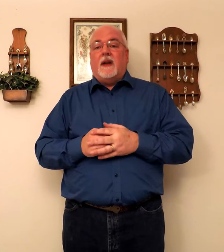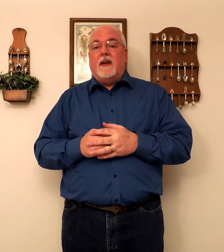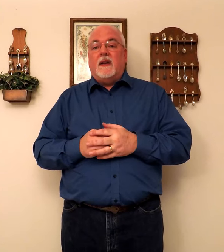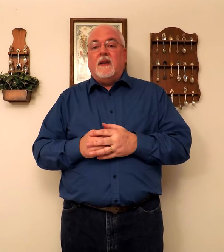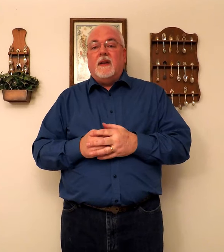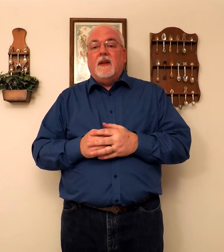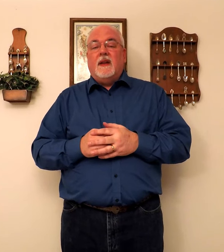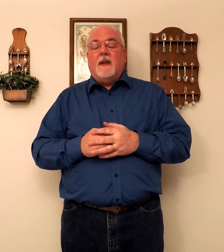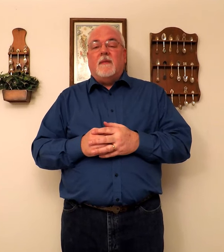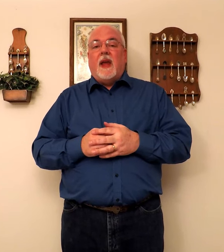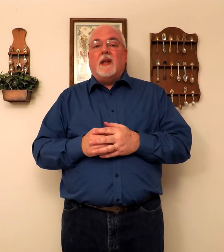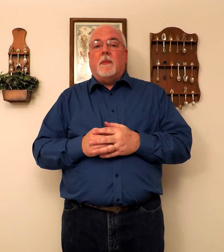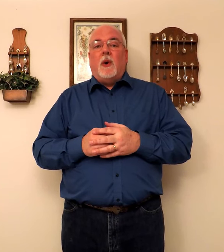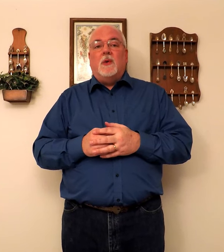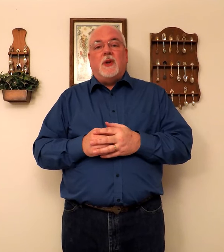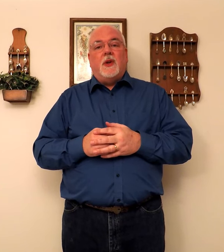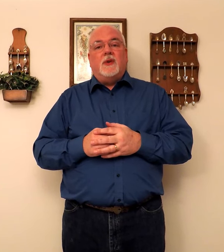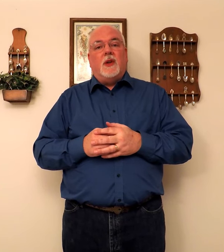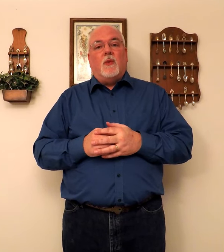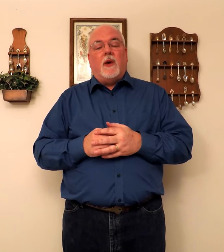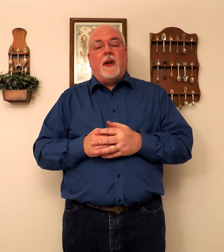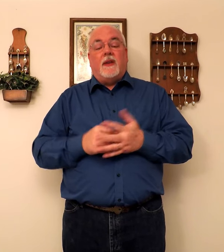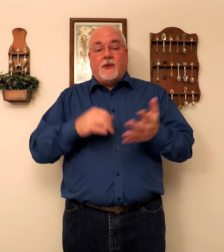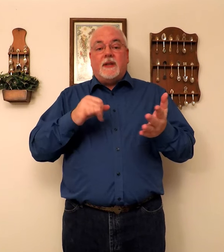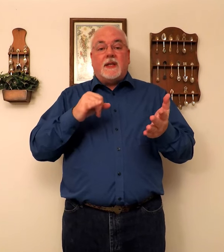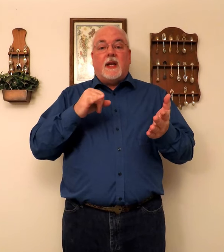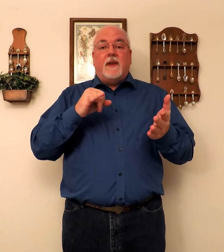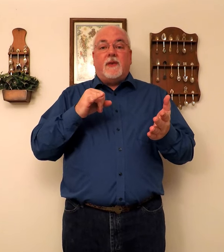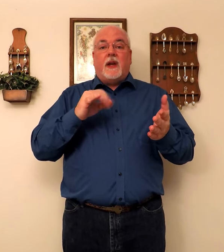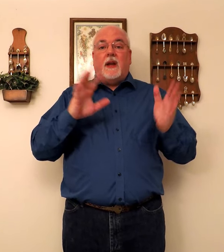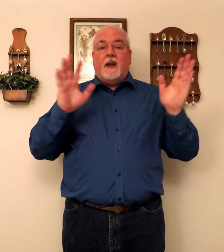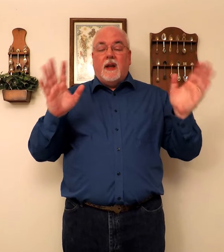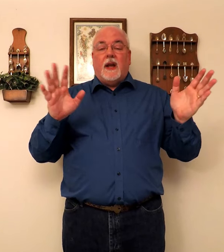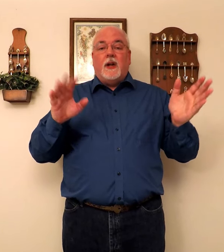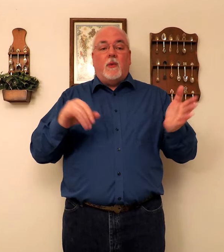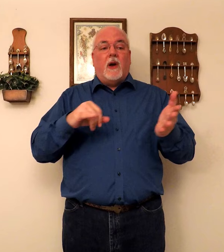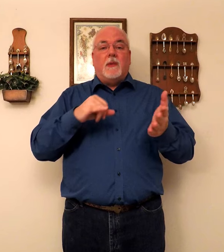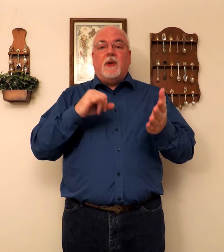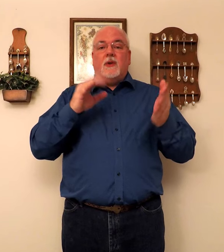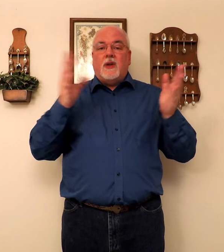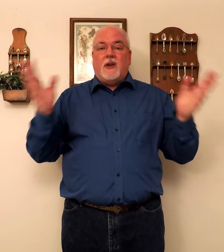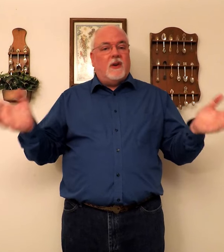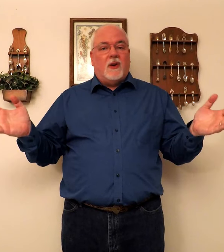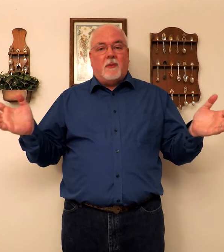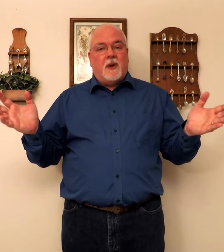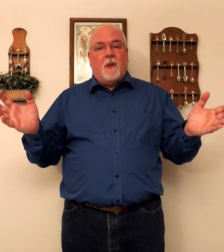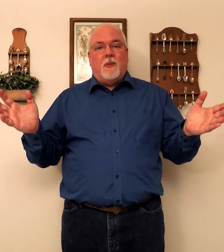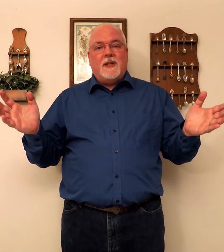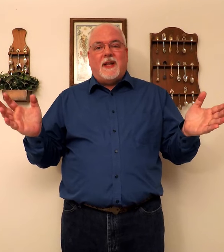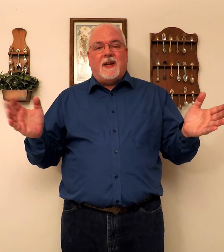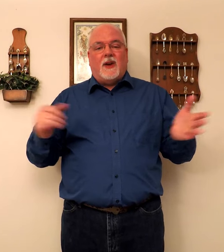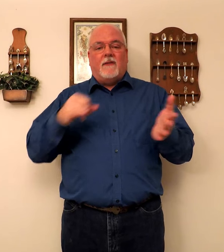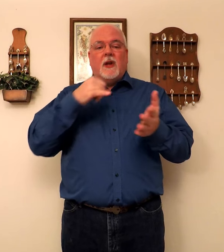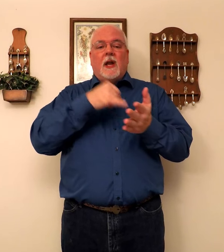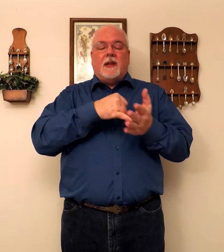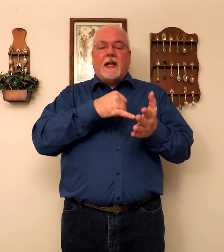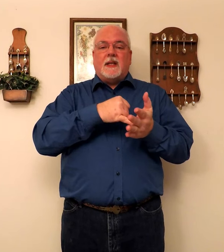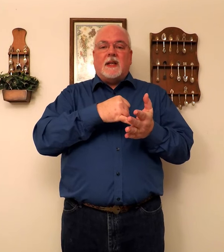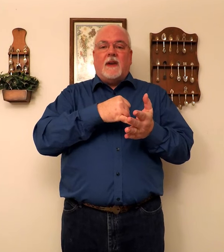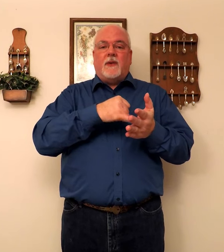as opposed to using the word it. There is a sign for it, and you're welcome to use it. There will be no points taken off. That's the sign